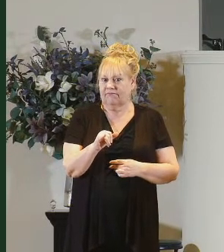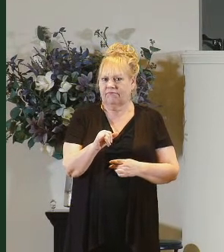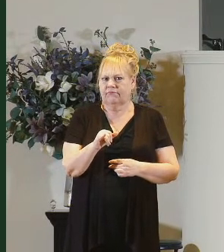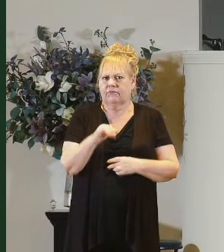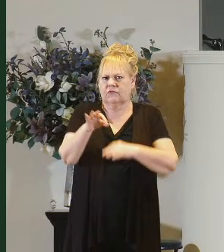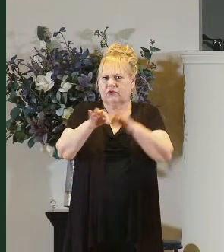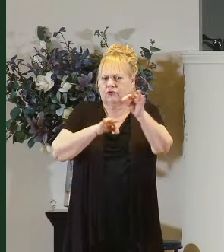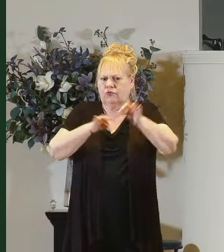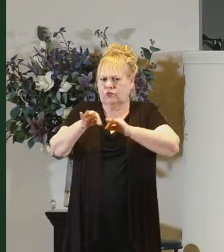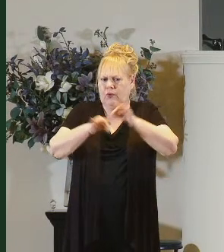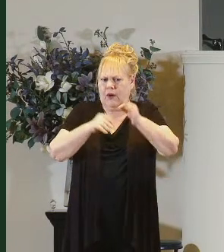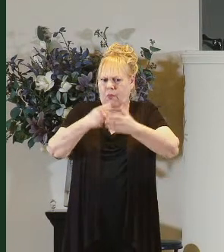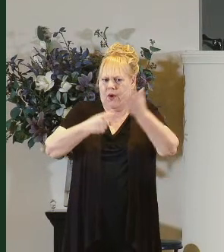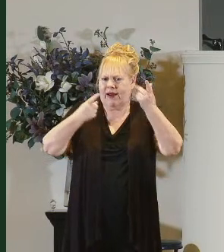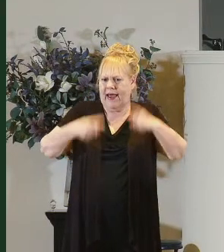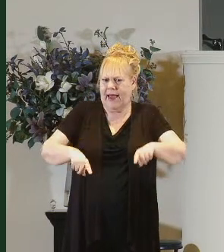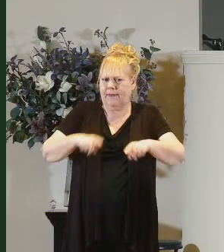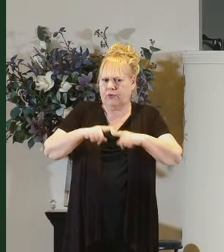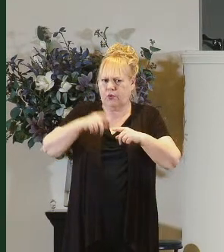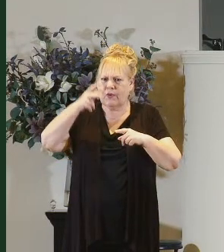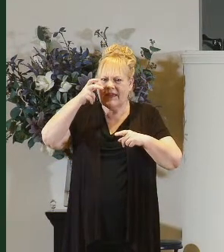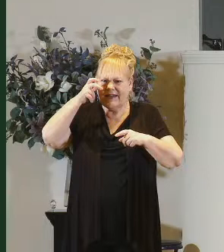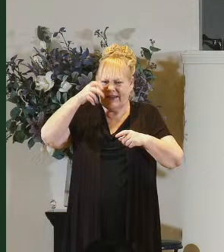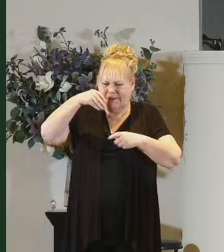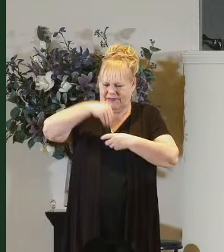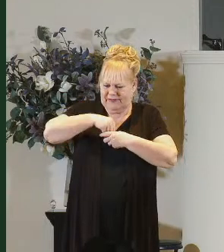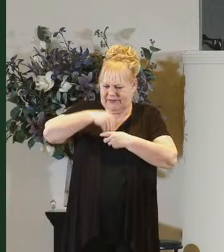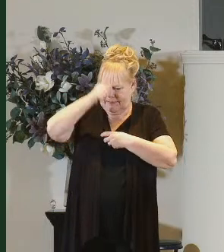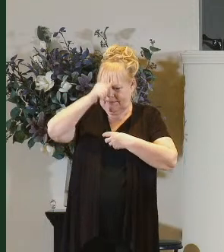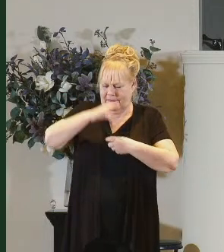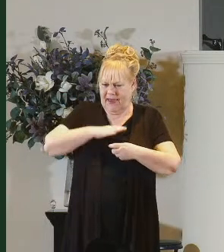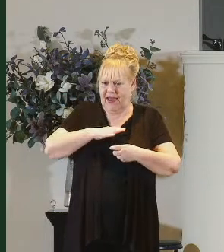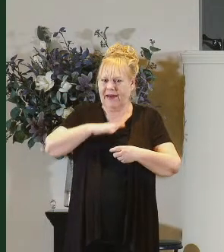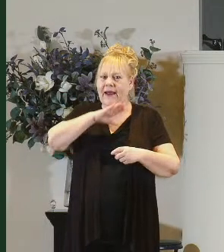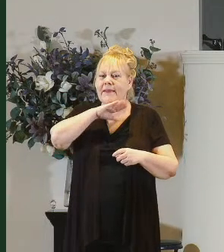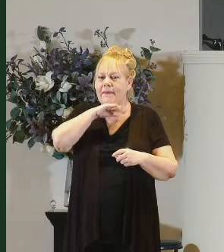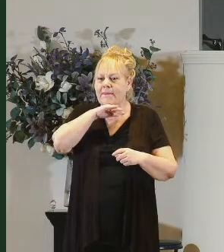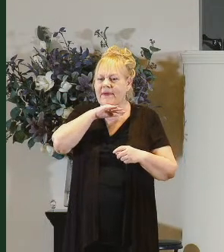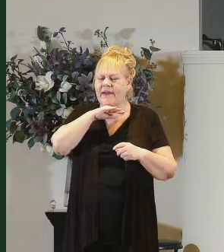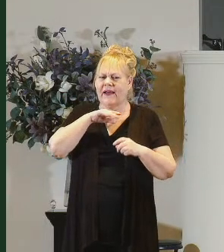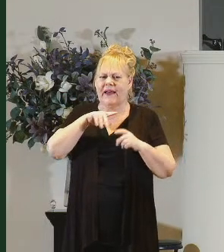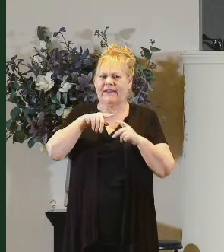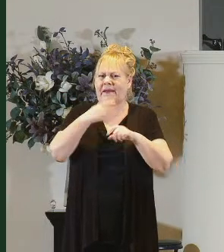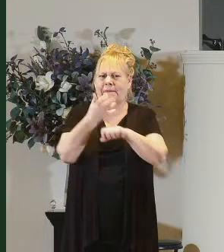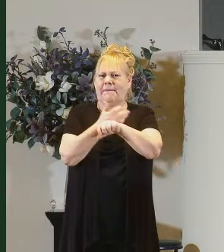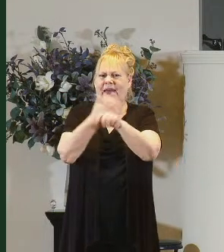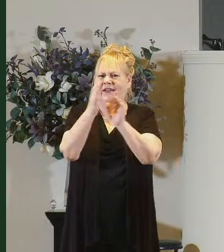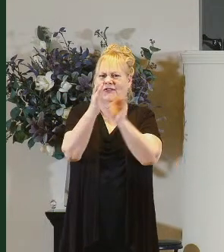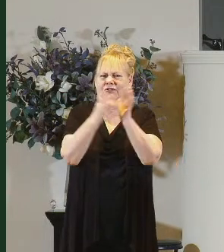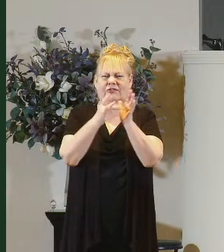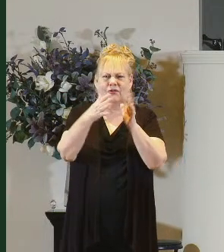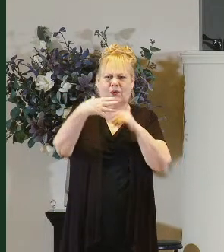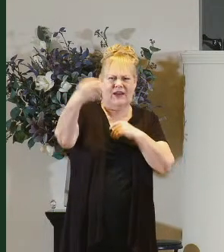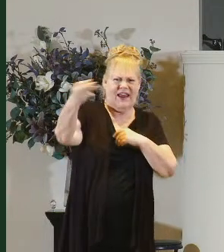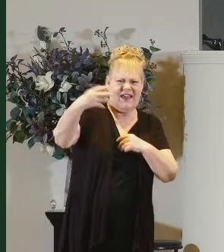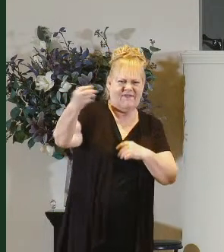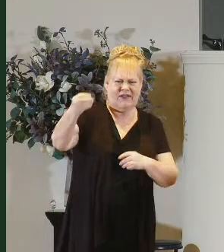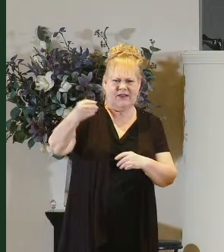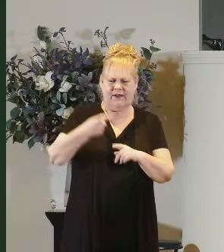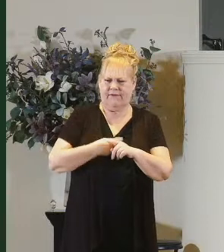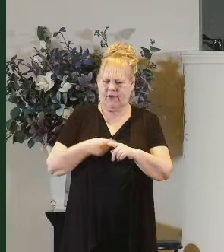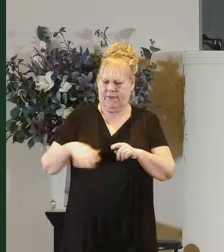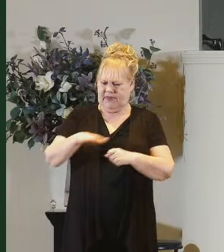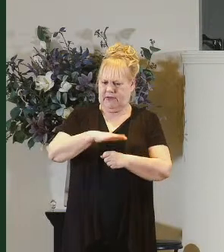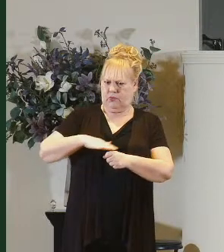described of them what had happened to the demon possessed man and to the pigs and they began to beg jesus to depart from